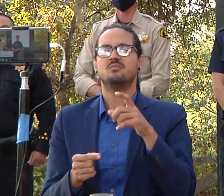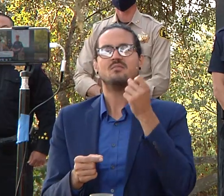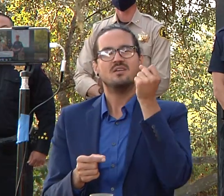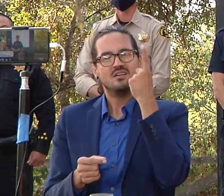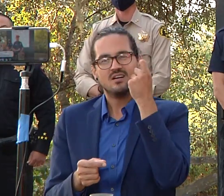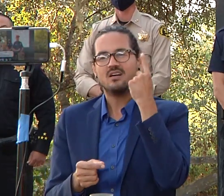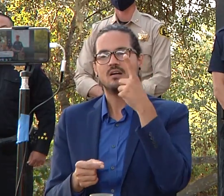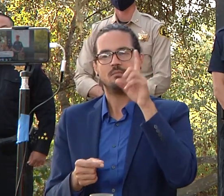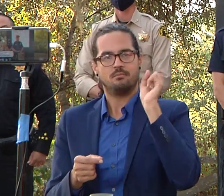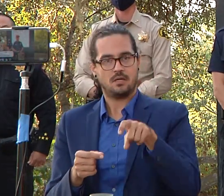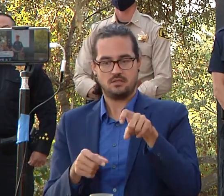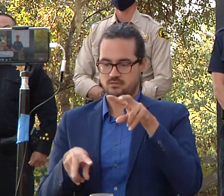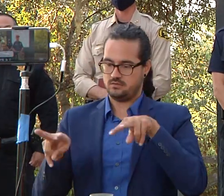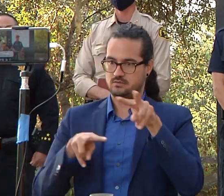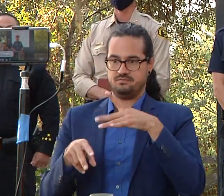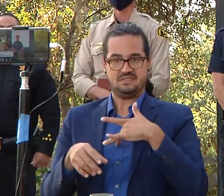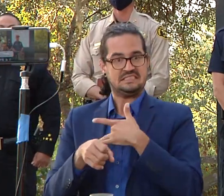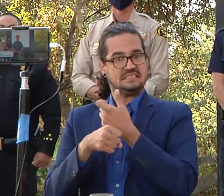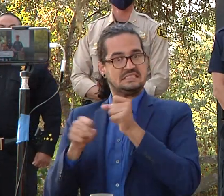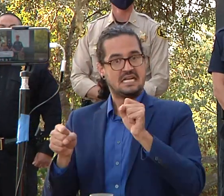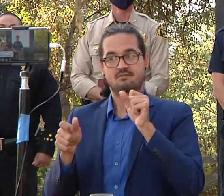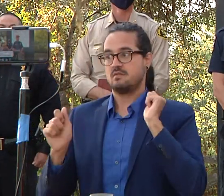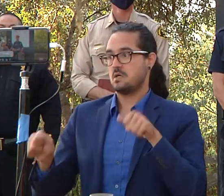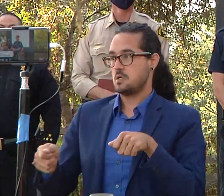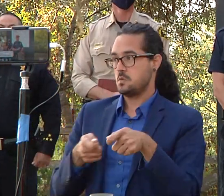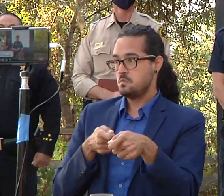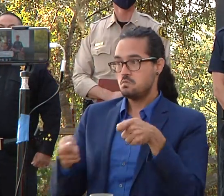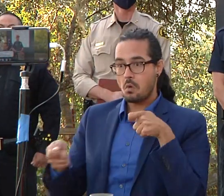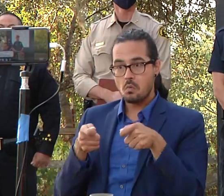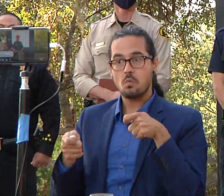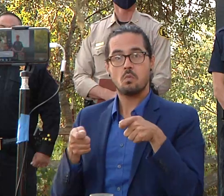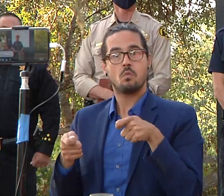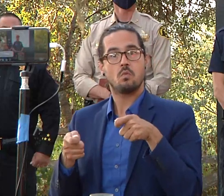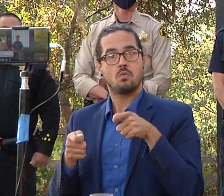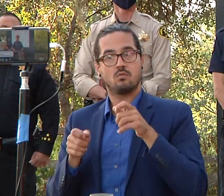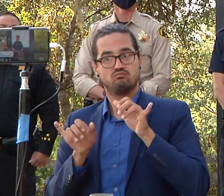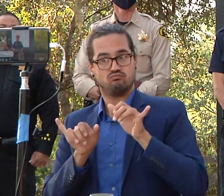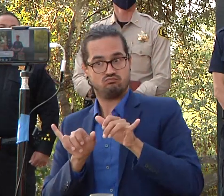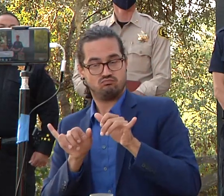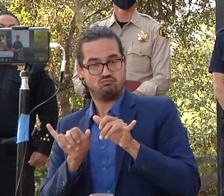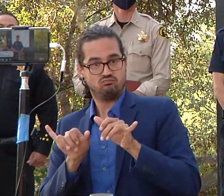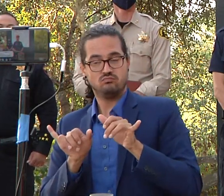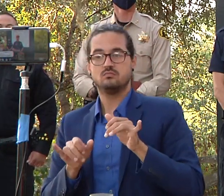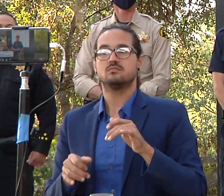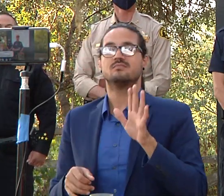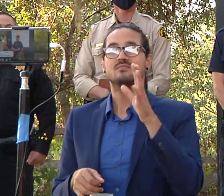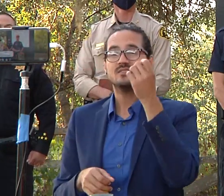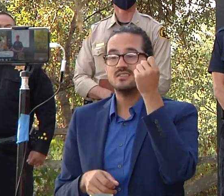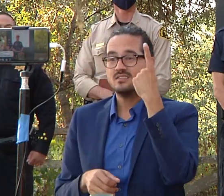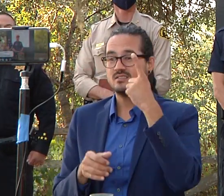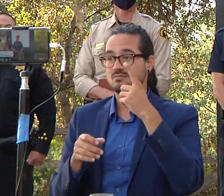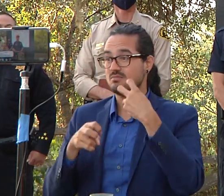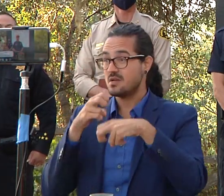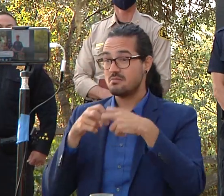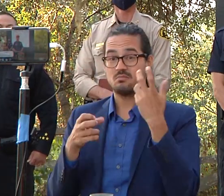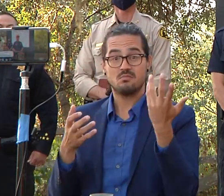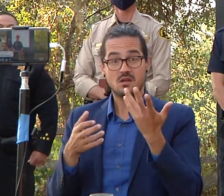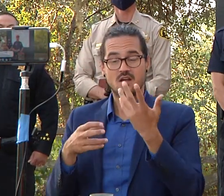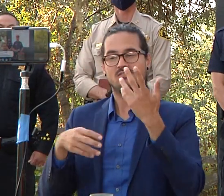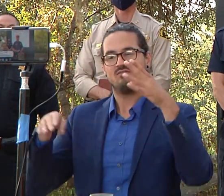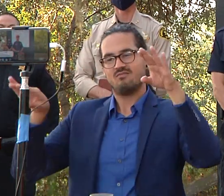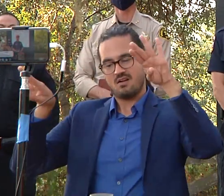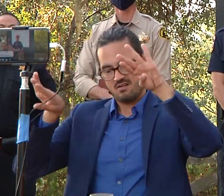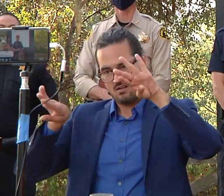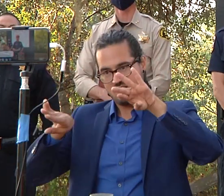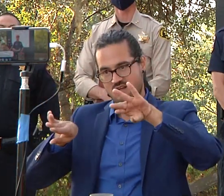it's safe to put people into what's uh difficult is because of the valley there's one side of the valley that currently is not